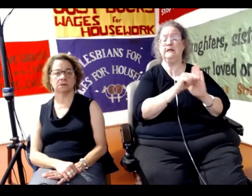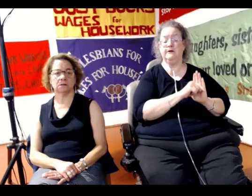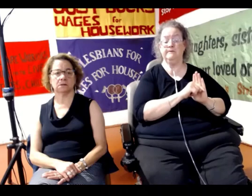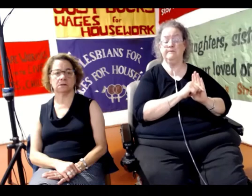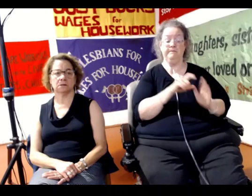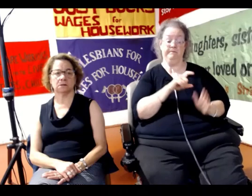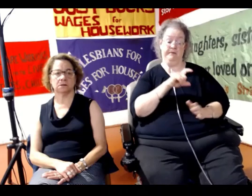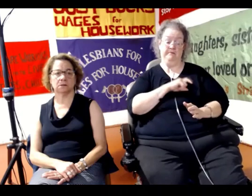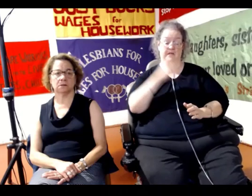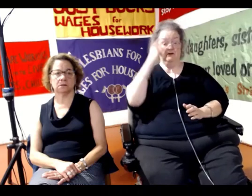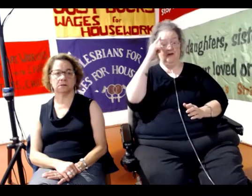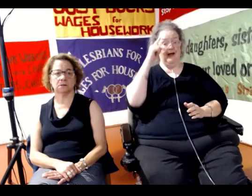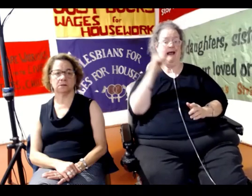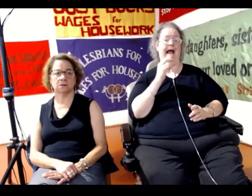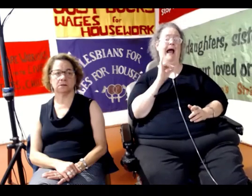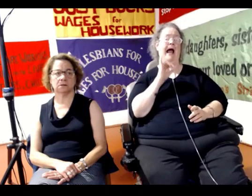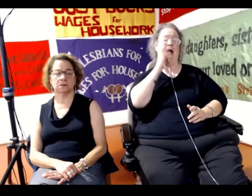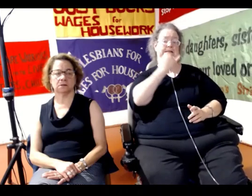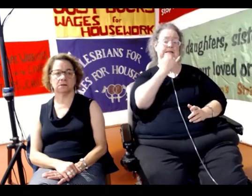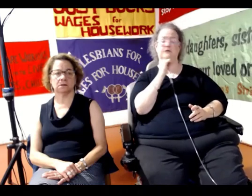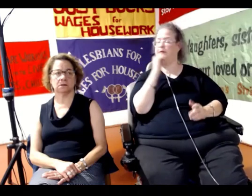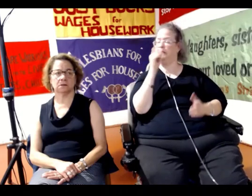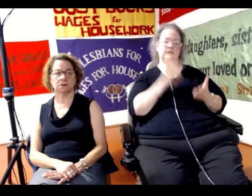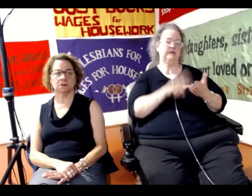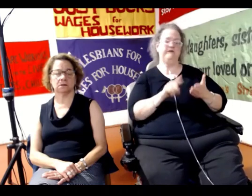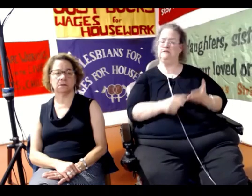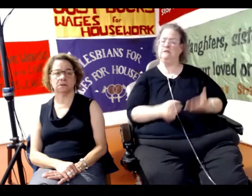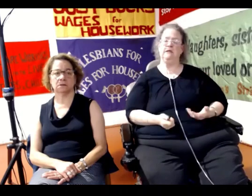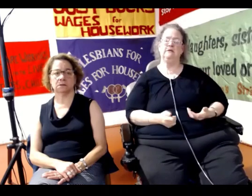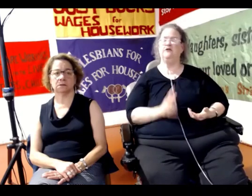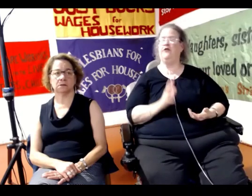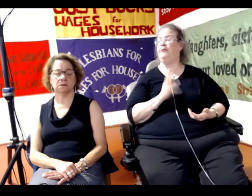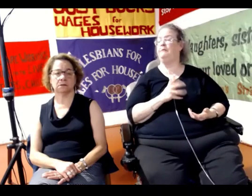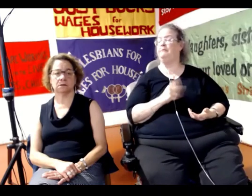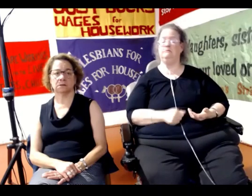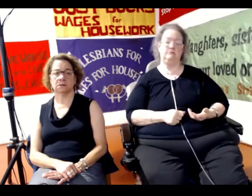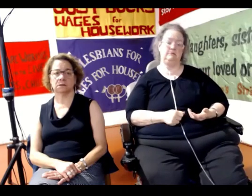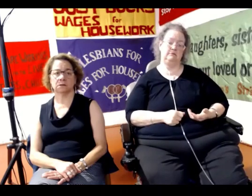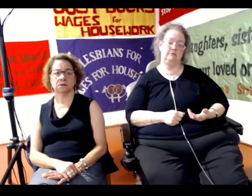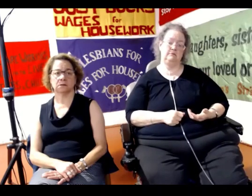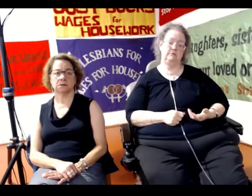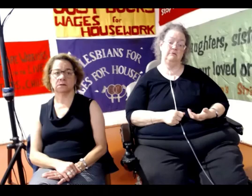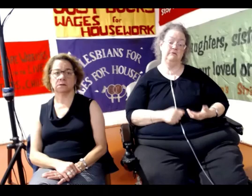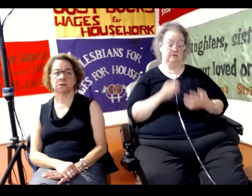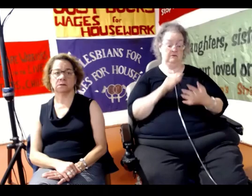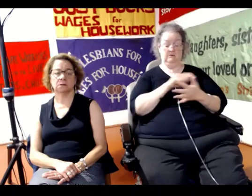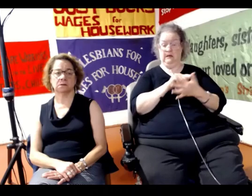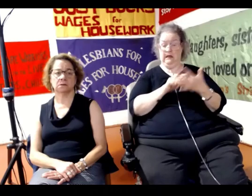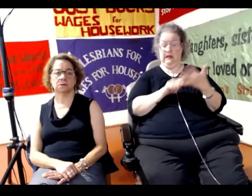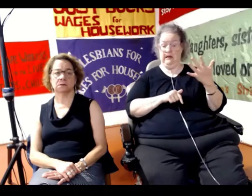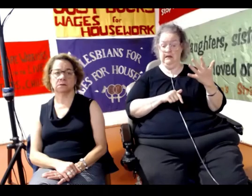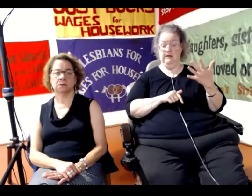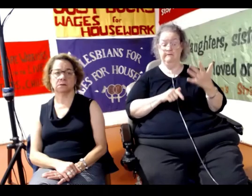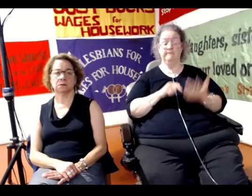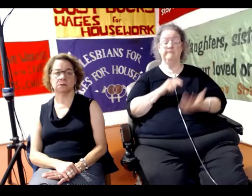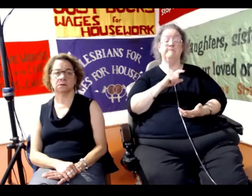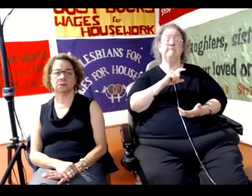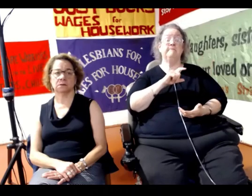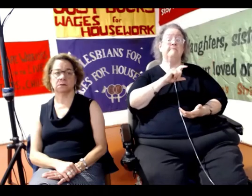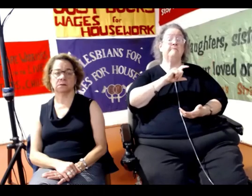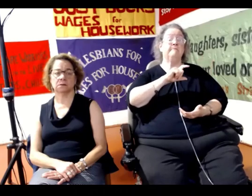they were accidental deaths, so they didn't investigate. In each case, the police didn't